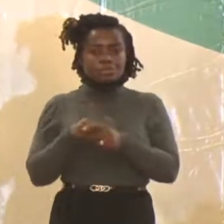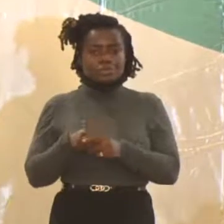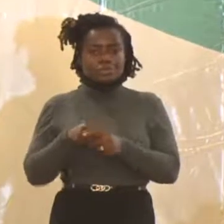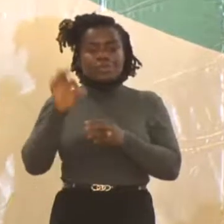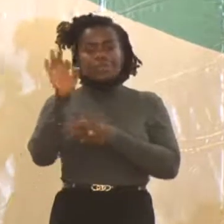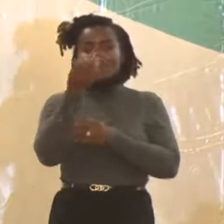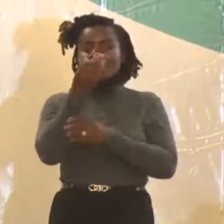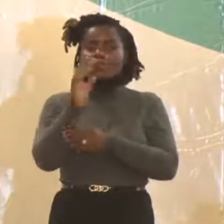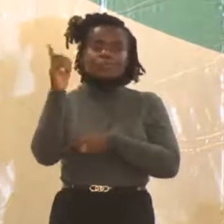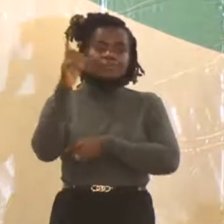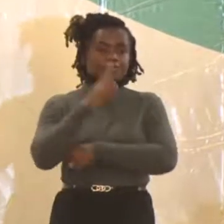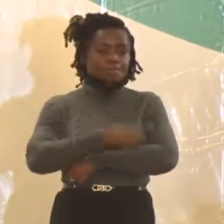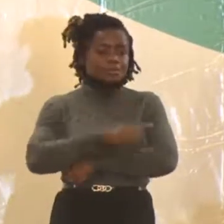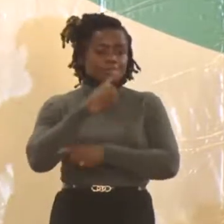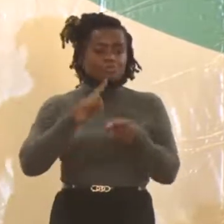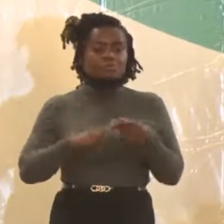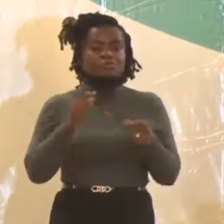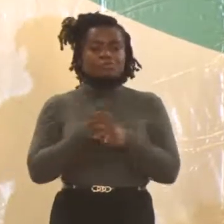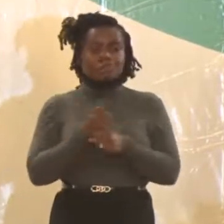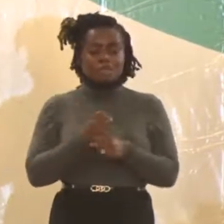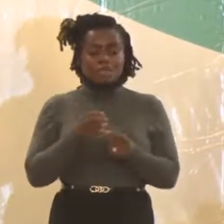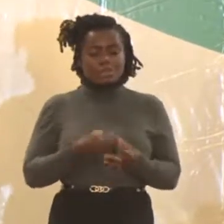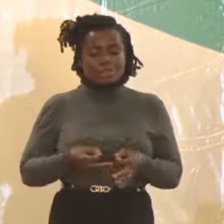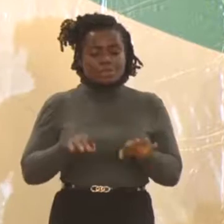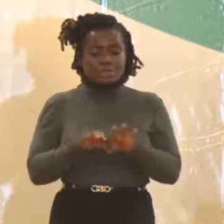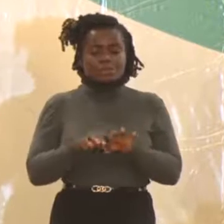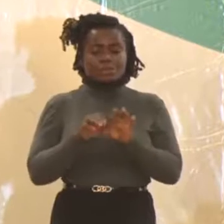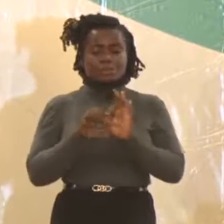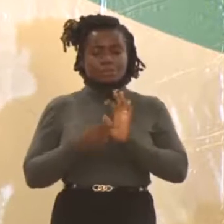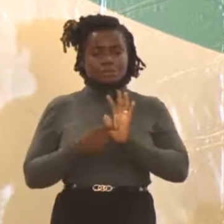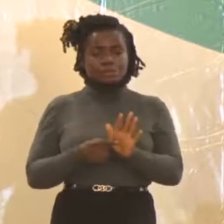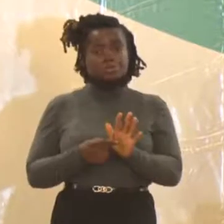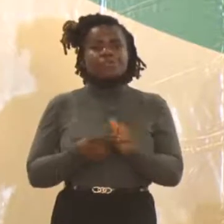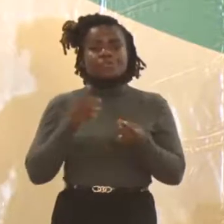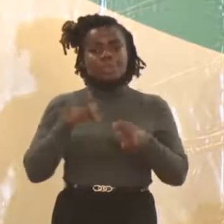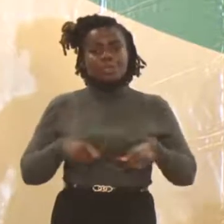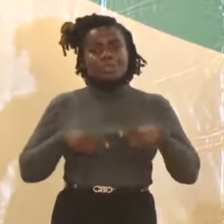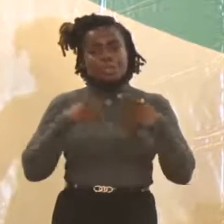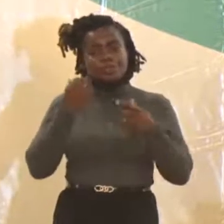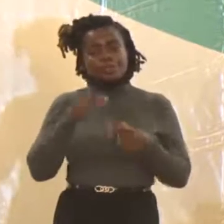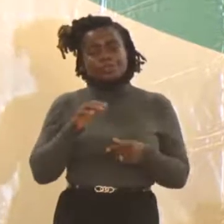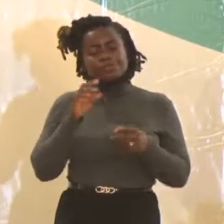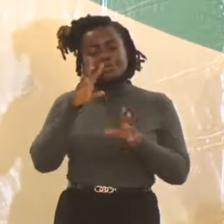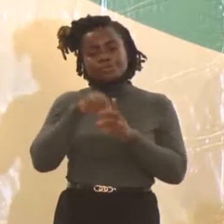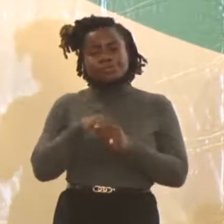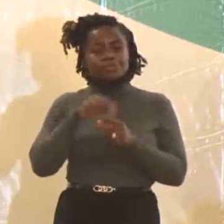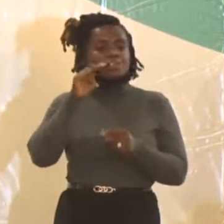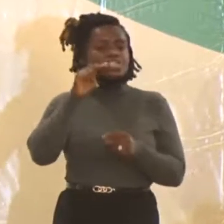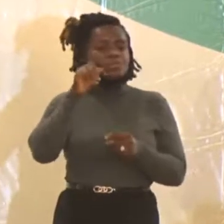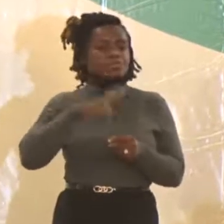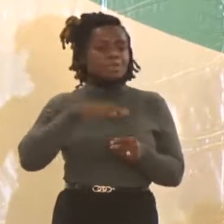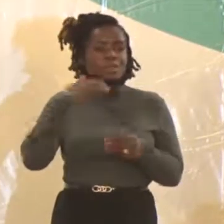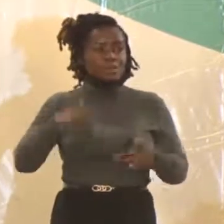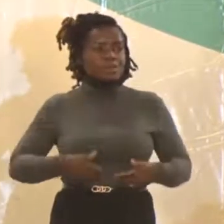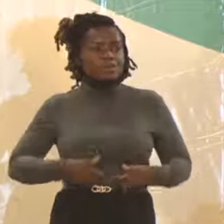to make significant progress in improving the lives and livelihoods of millions of Nigerian women and young girls. And that